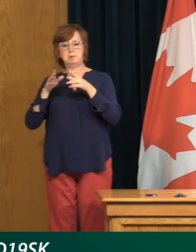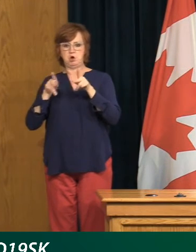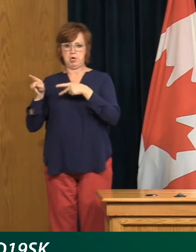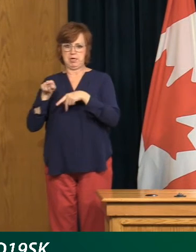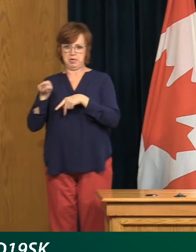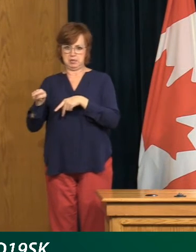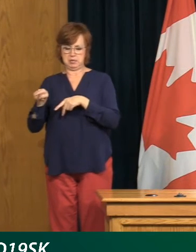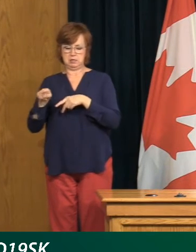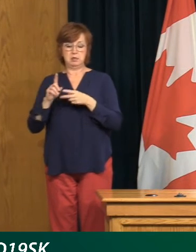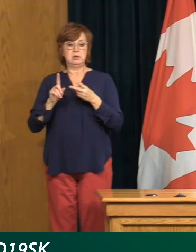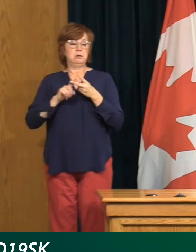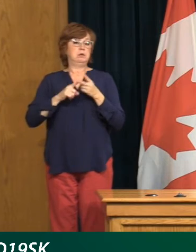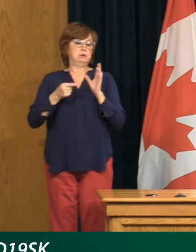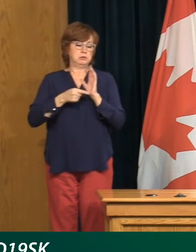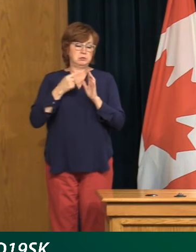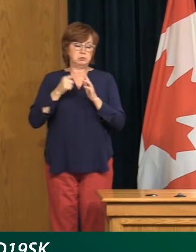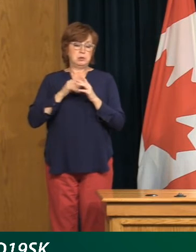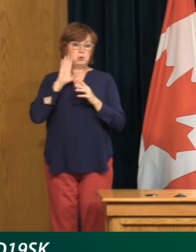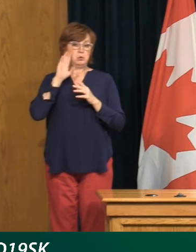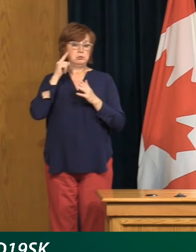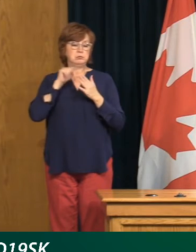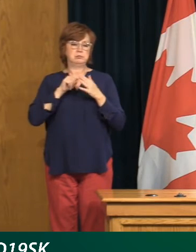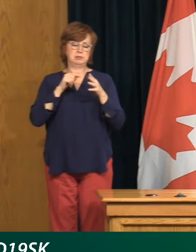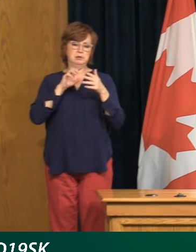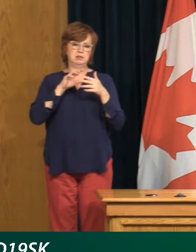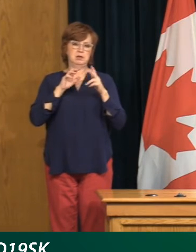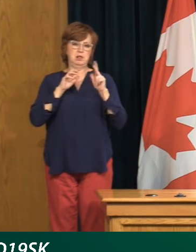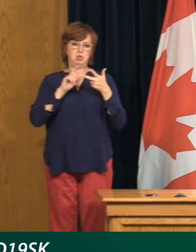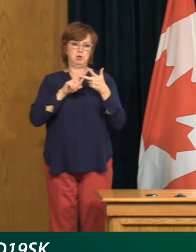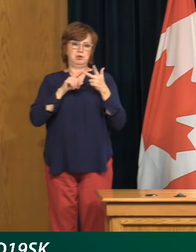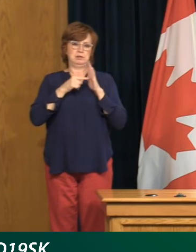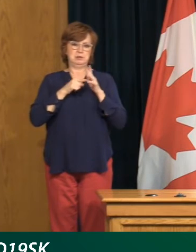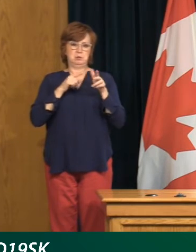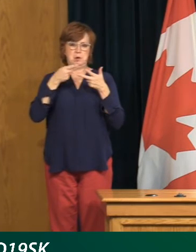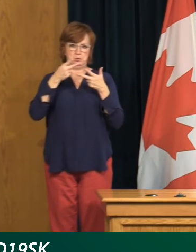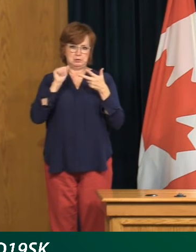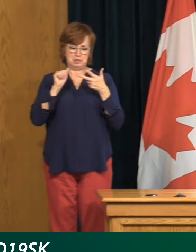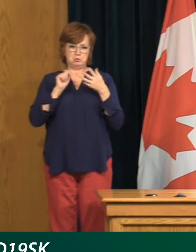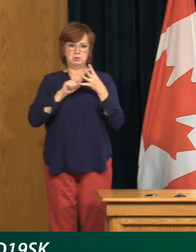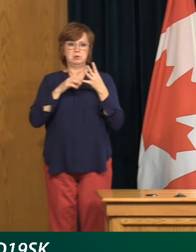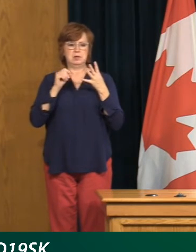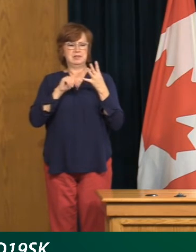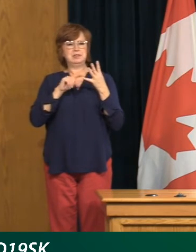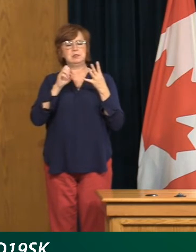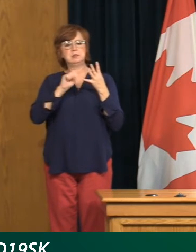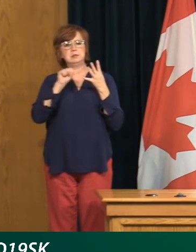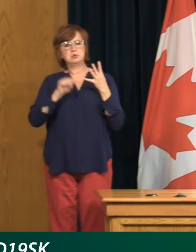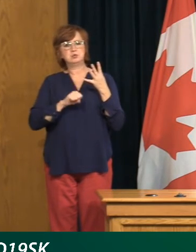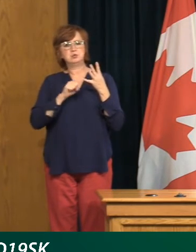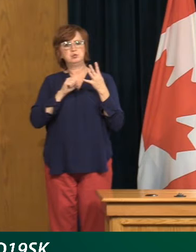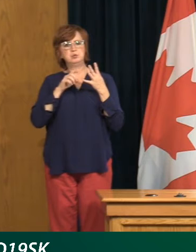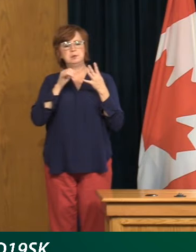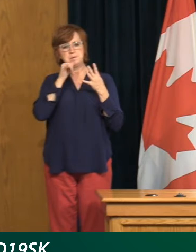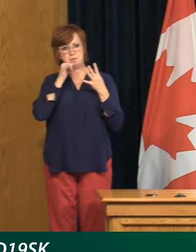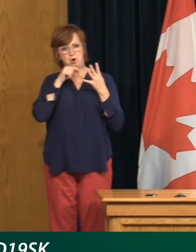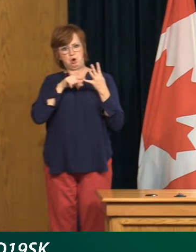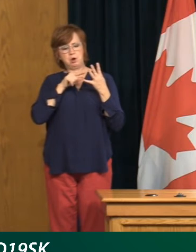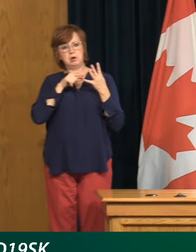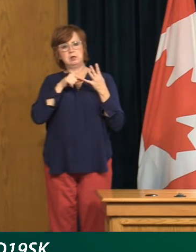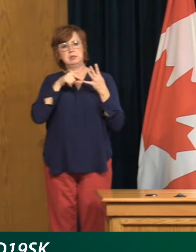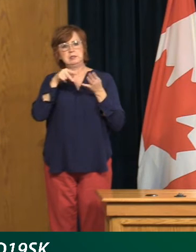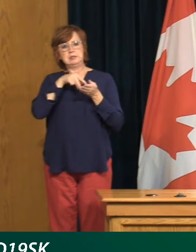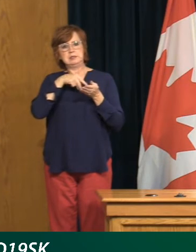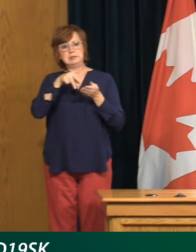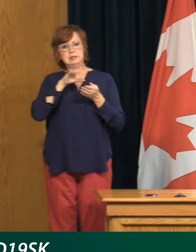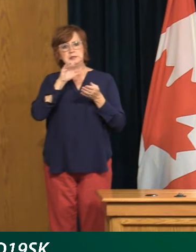also, in some cases, as we've seen from the PA exposure and from the Saskatoon exposures, bars and nightclubs,